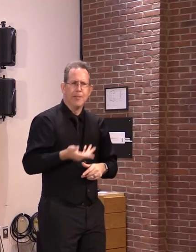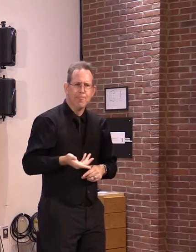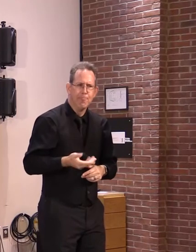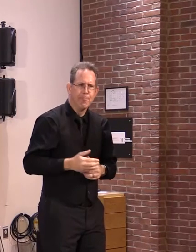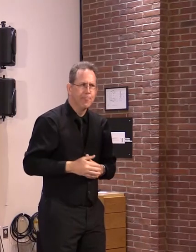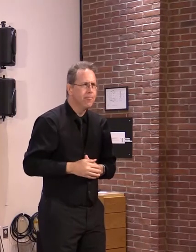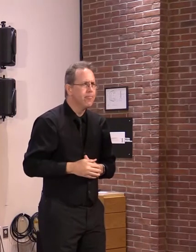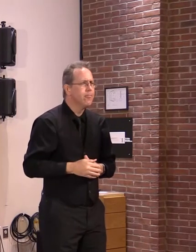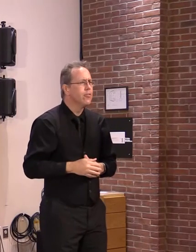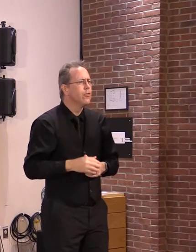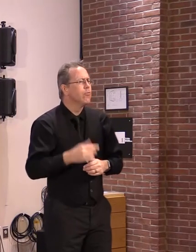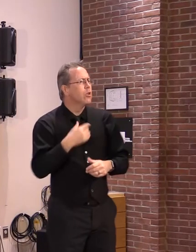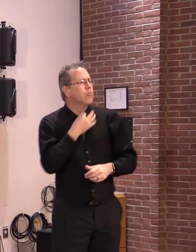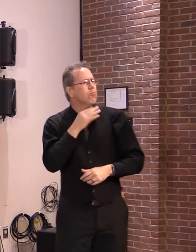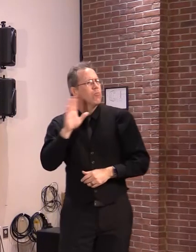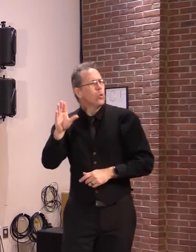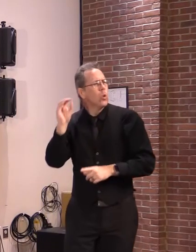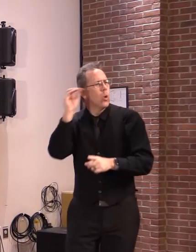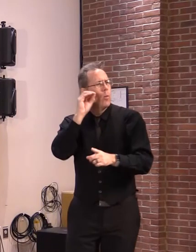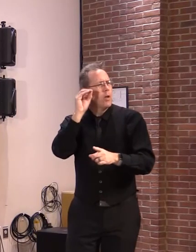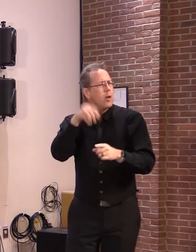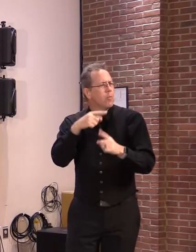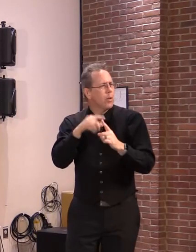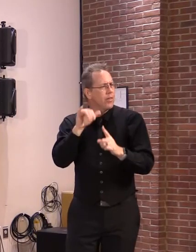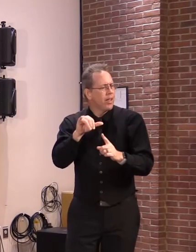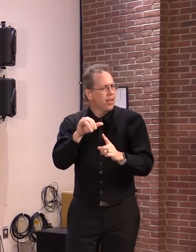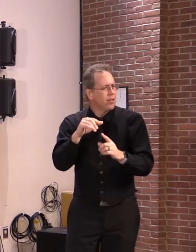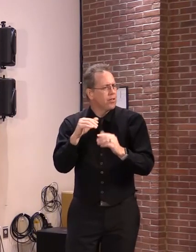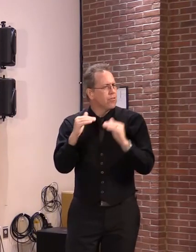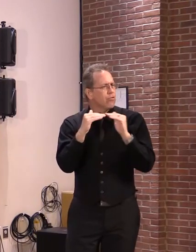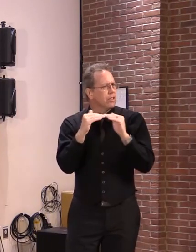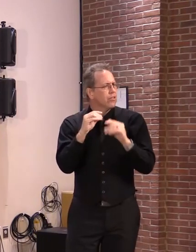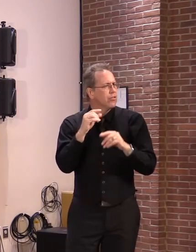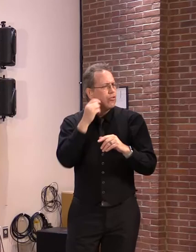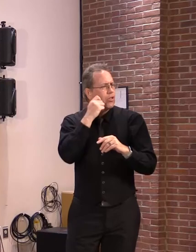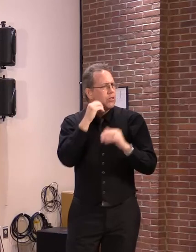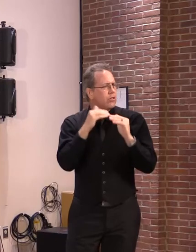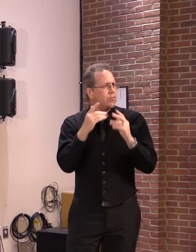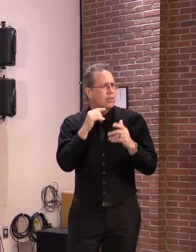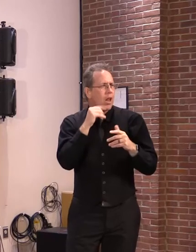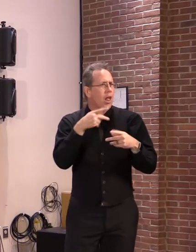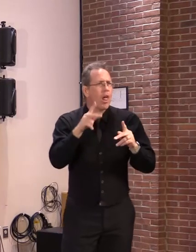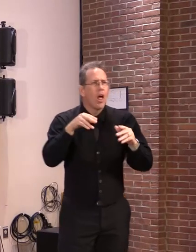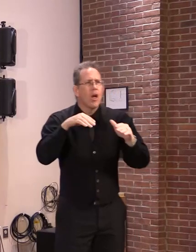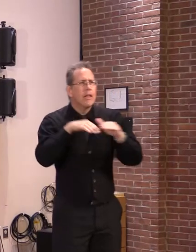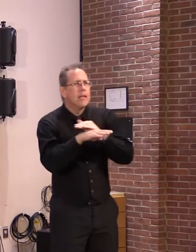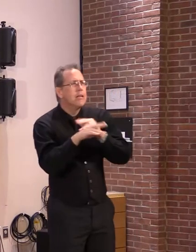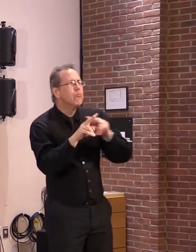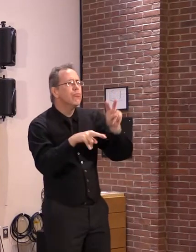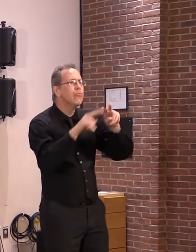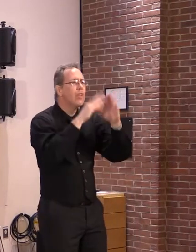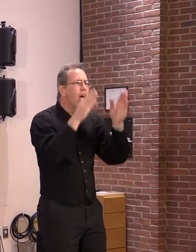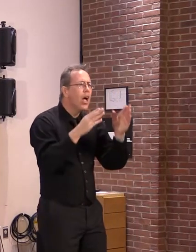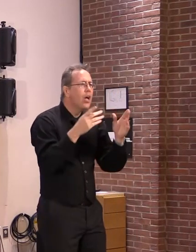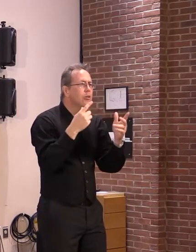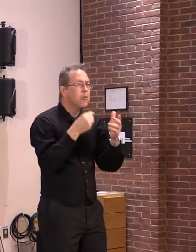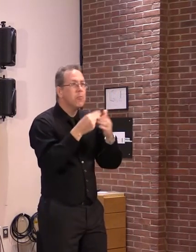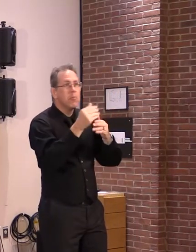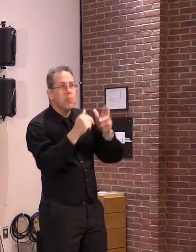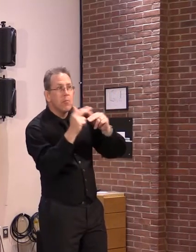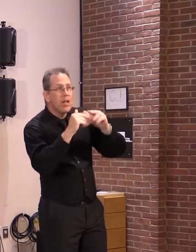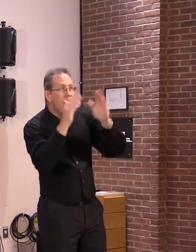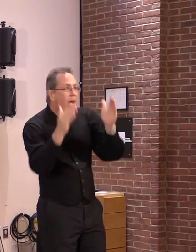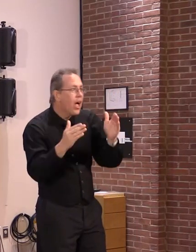this recent heightened inaccessibility of being able to buy a home as a racial justice